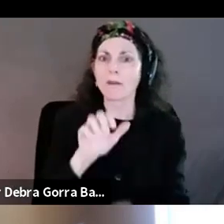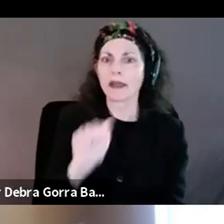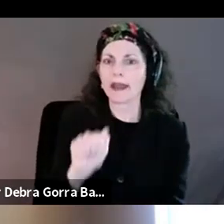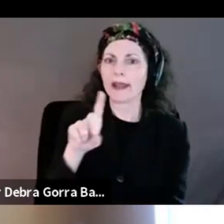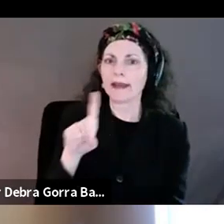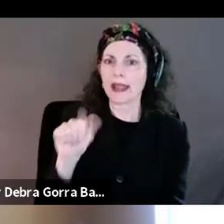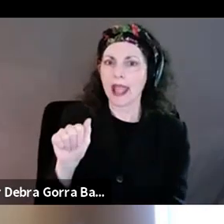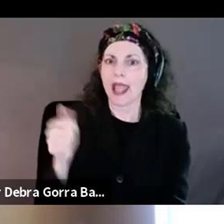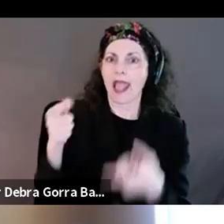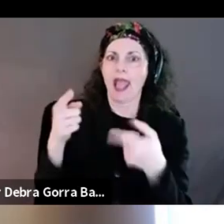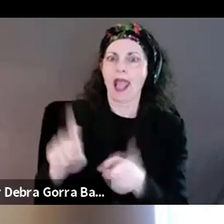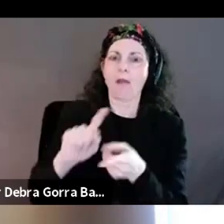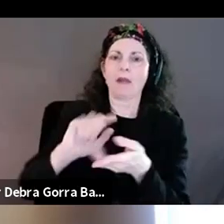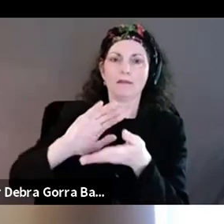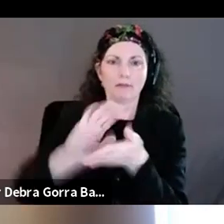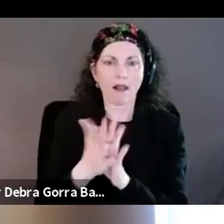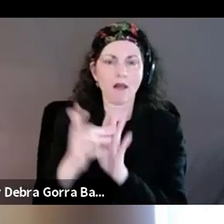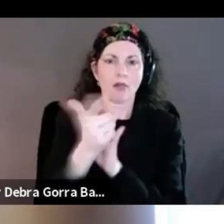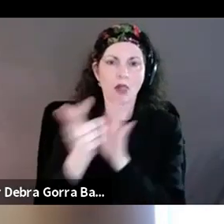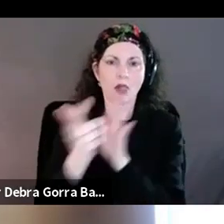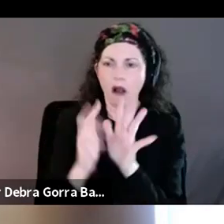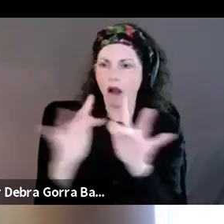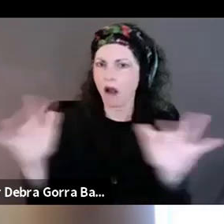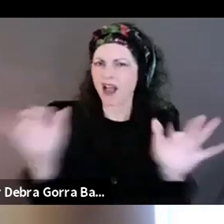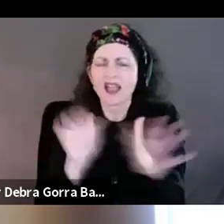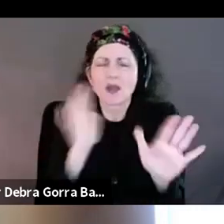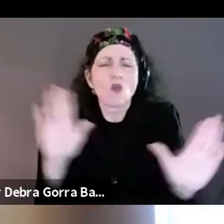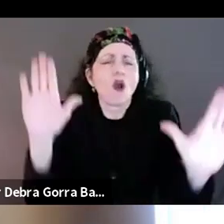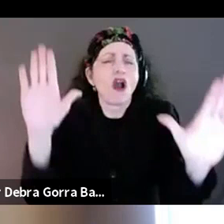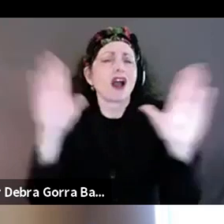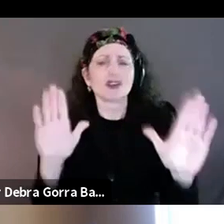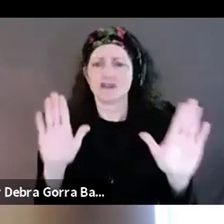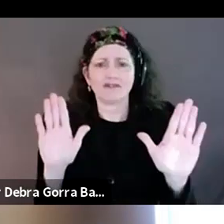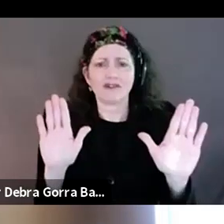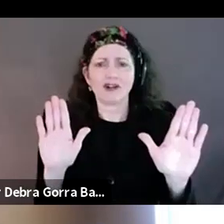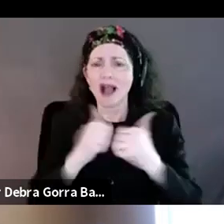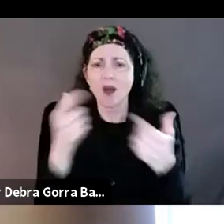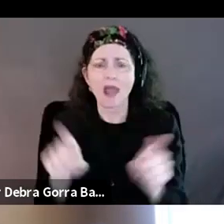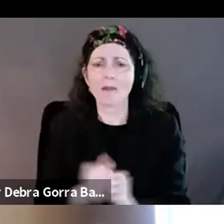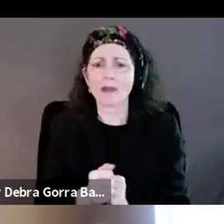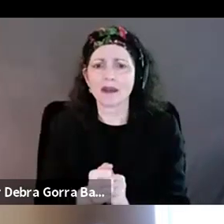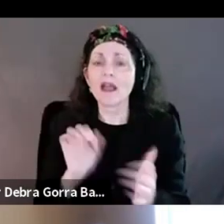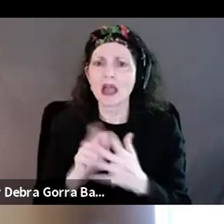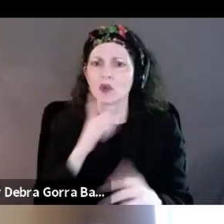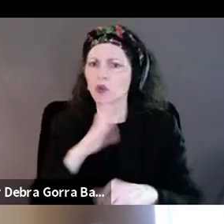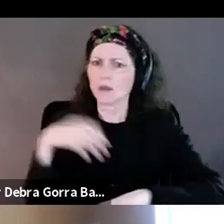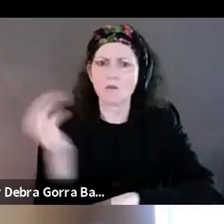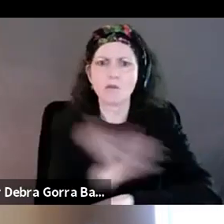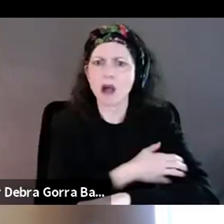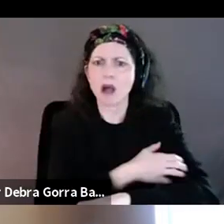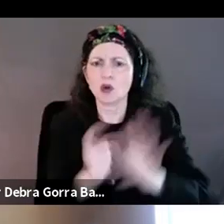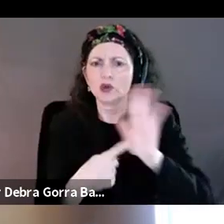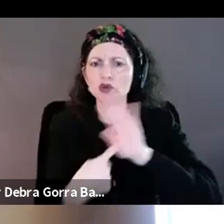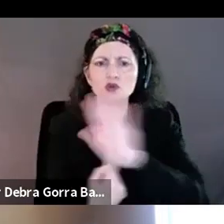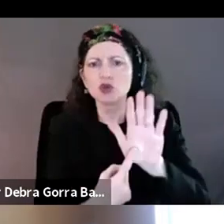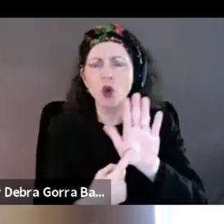so extraordinary. And it is a really, um, powerful example of, of, cross movement organizing. Um,